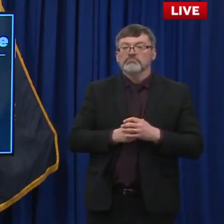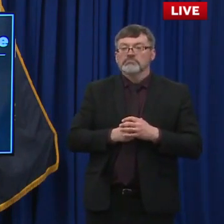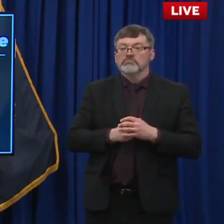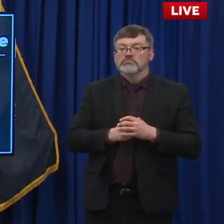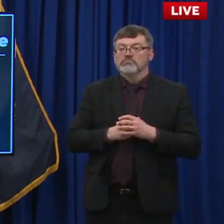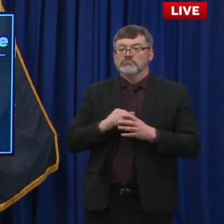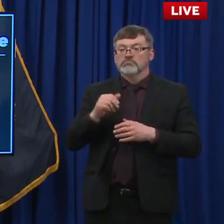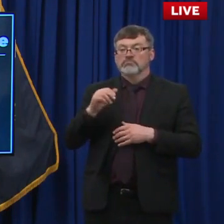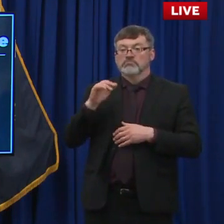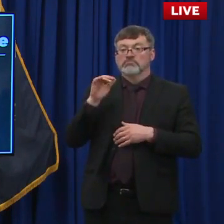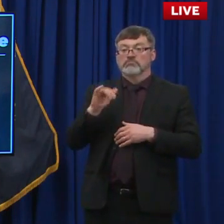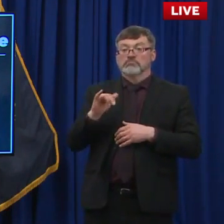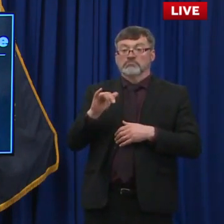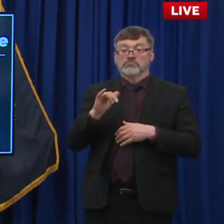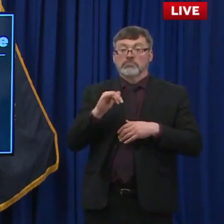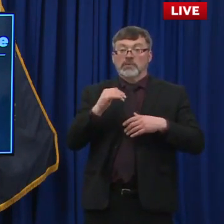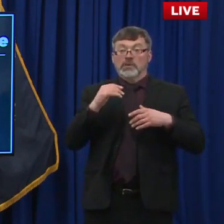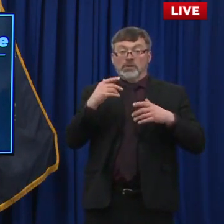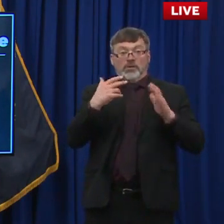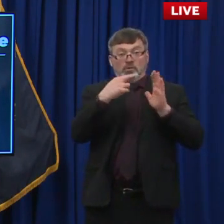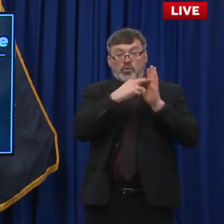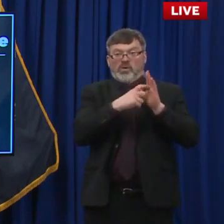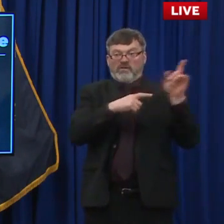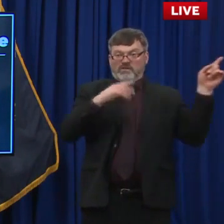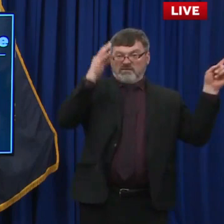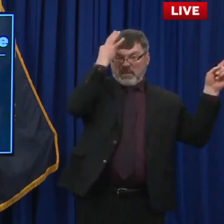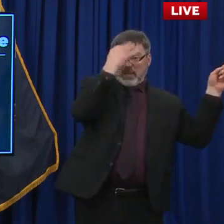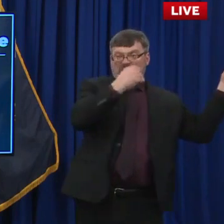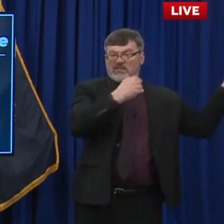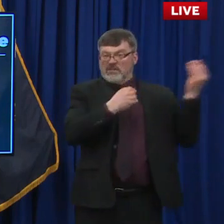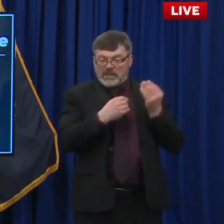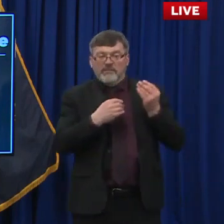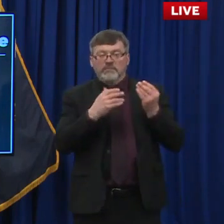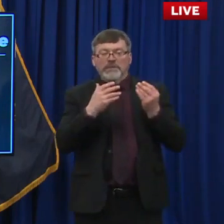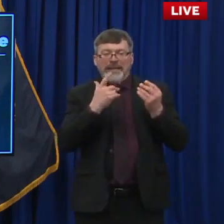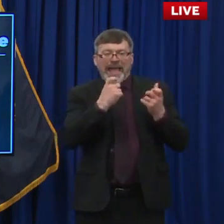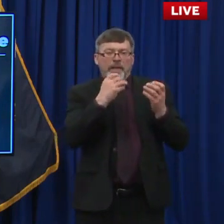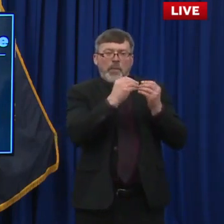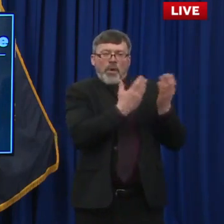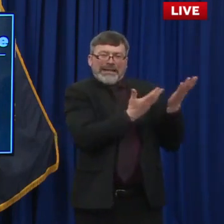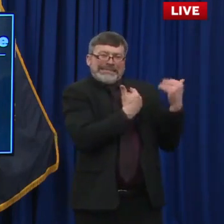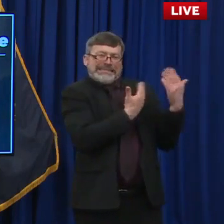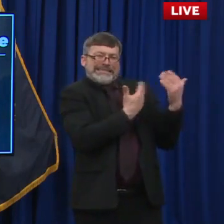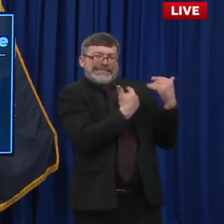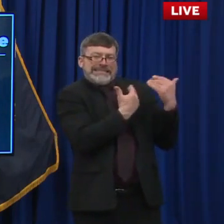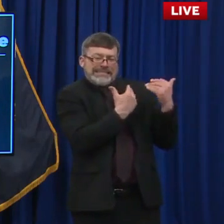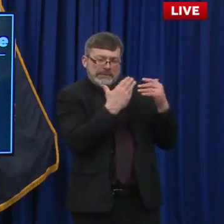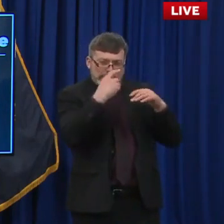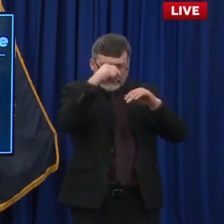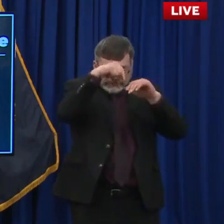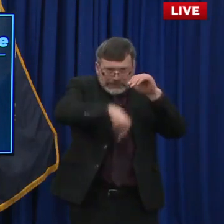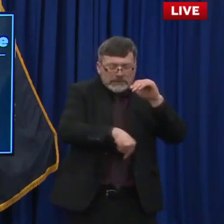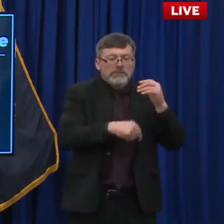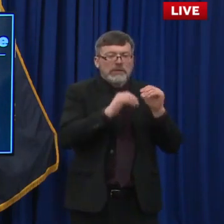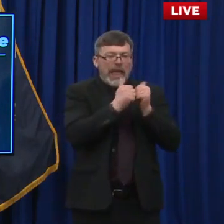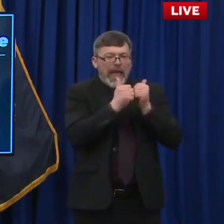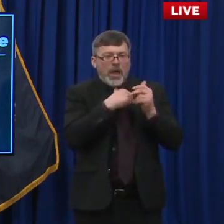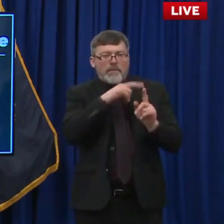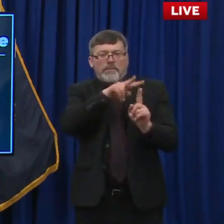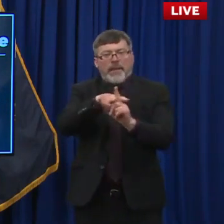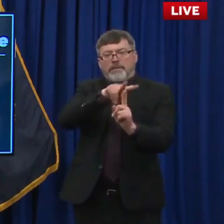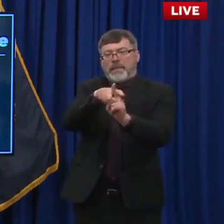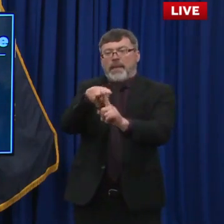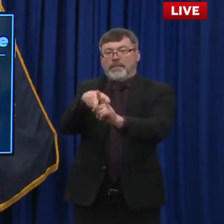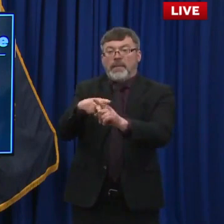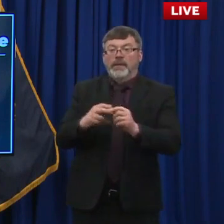documents. So as soon as the Department of Treasury releases those, we'll be back and talk a little bit about how those guidance documents look like, the timing of